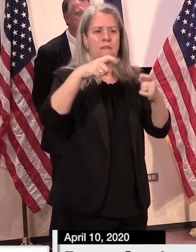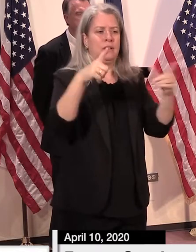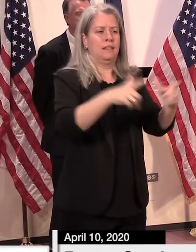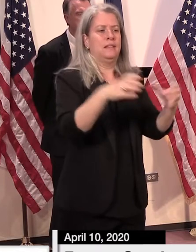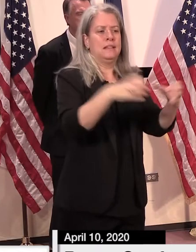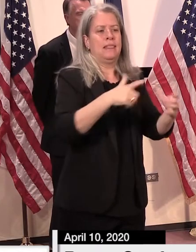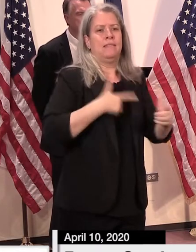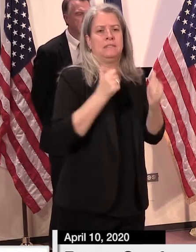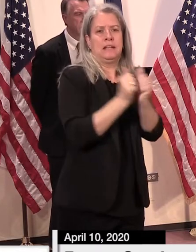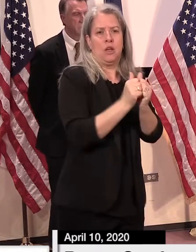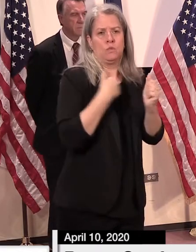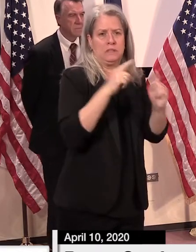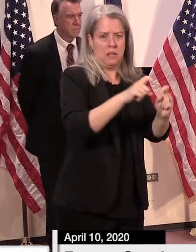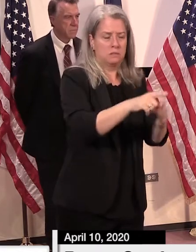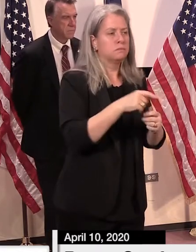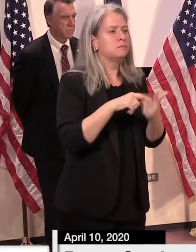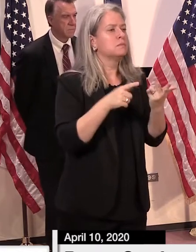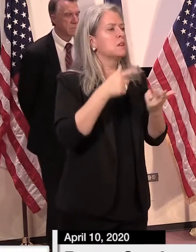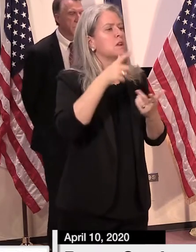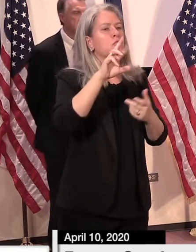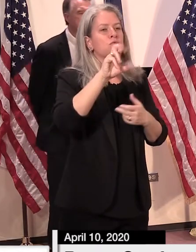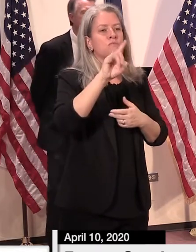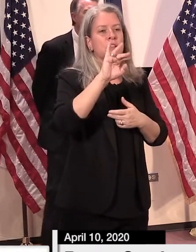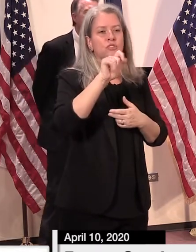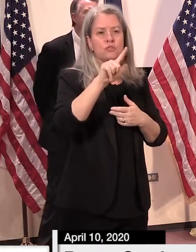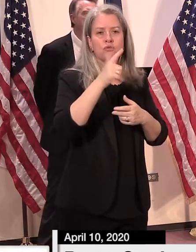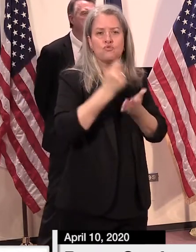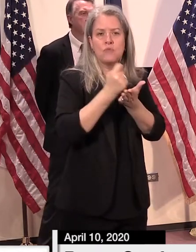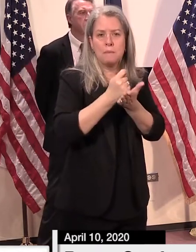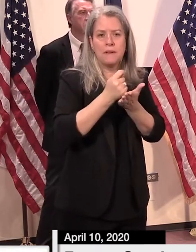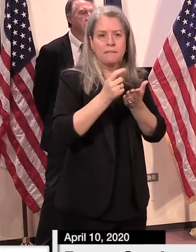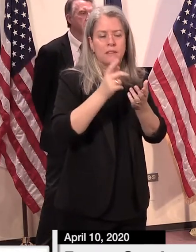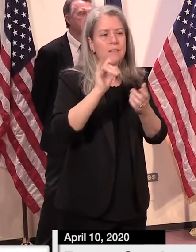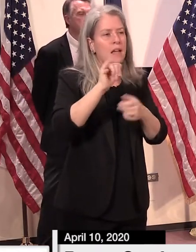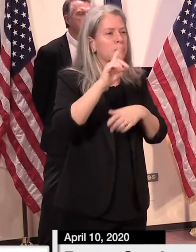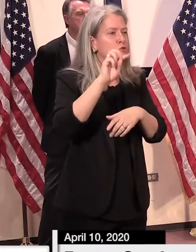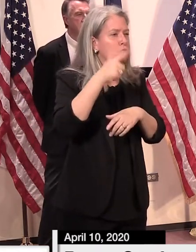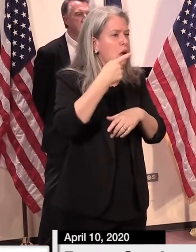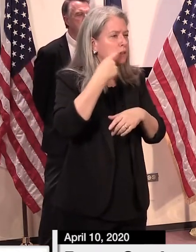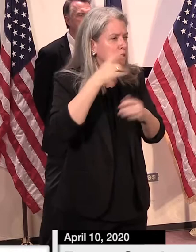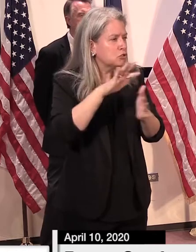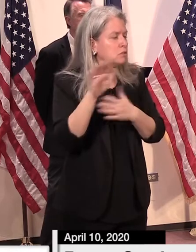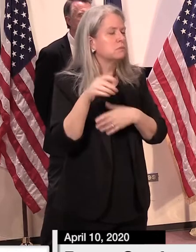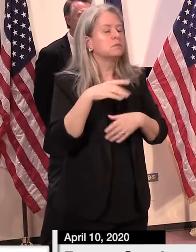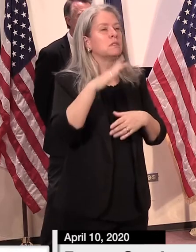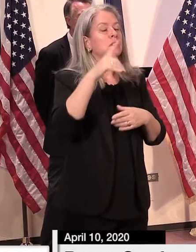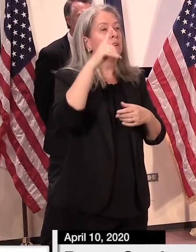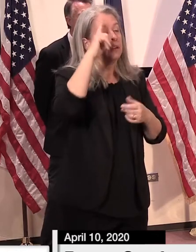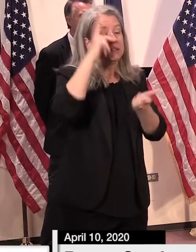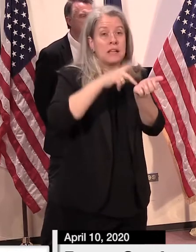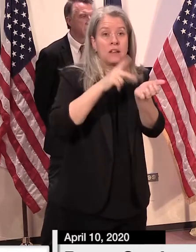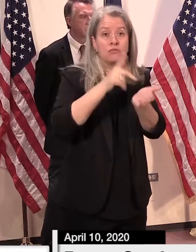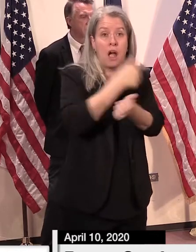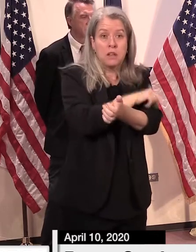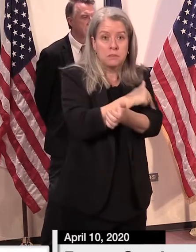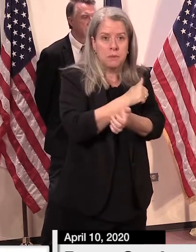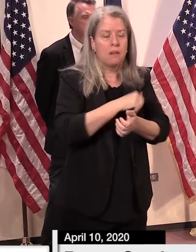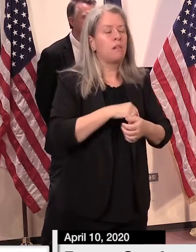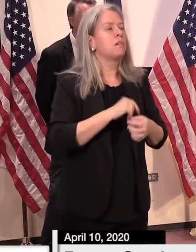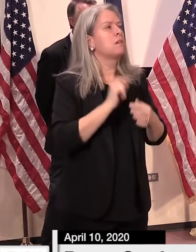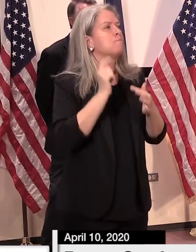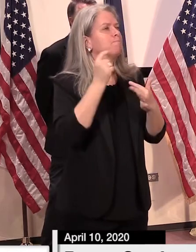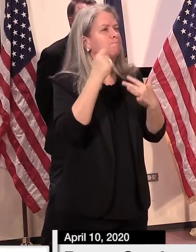treatment facilities, assisted living facilities, state psychiatric care facilities, as well